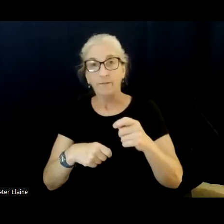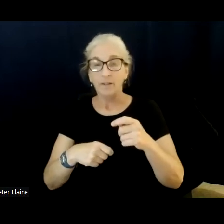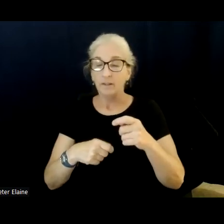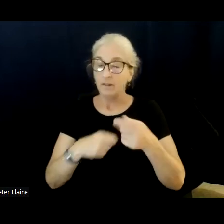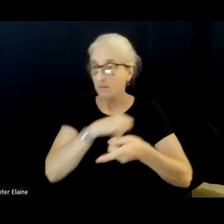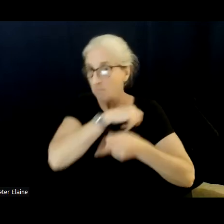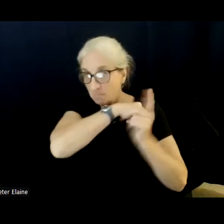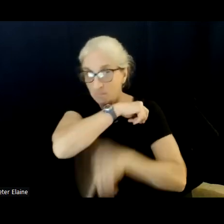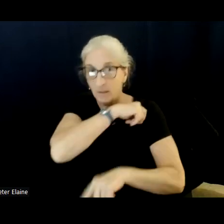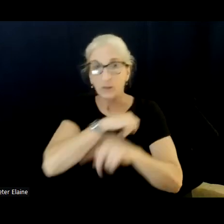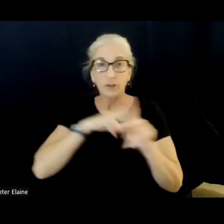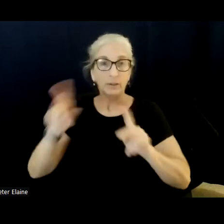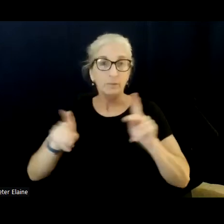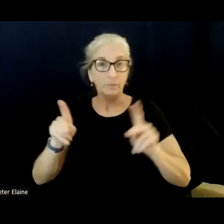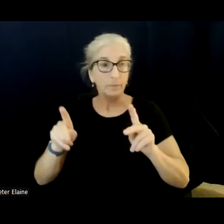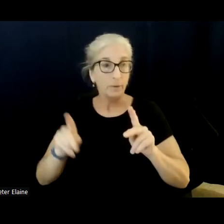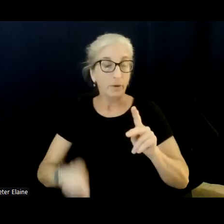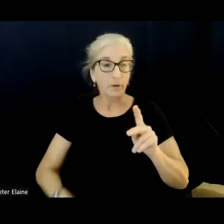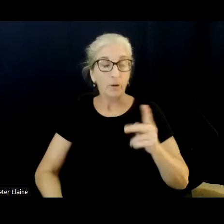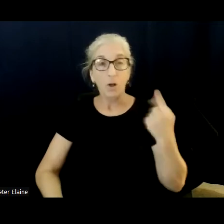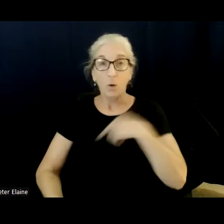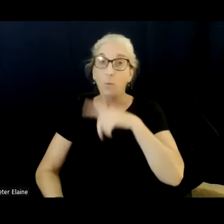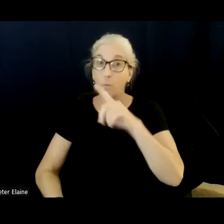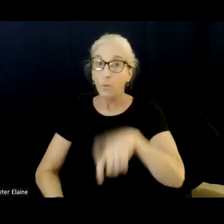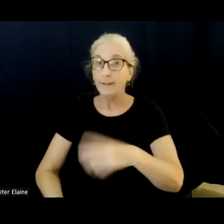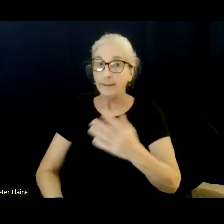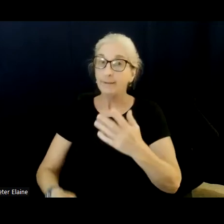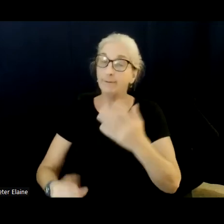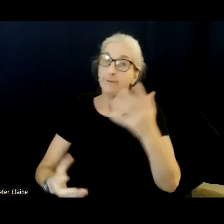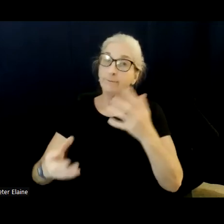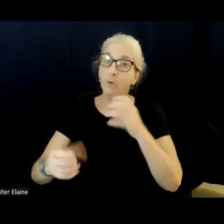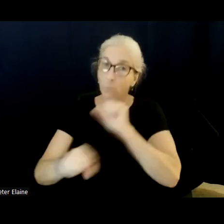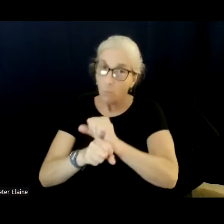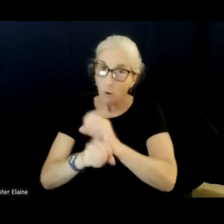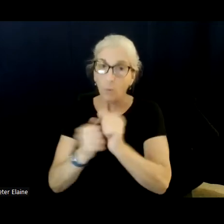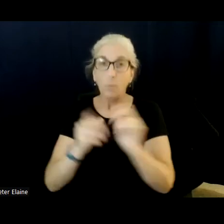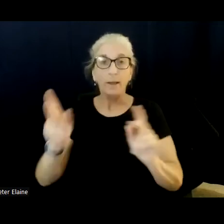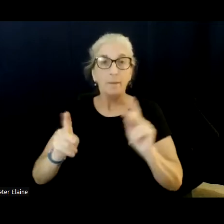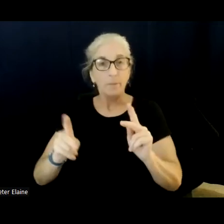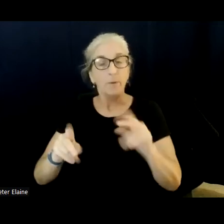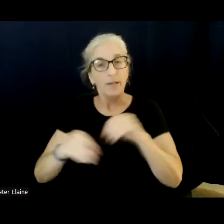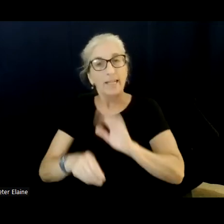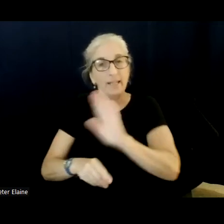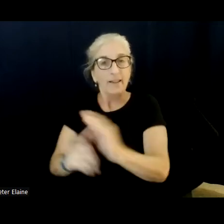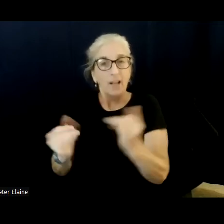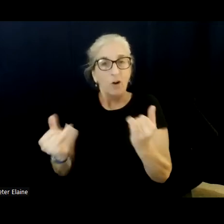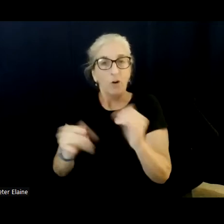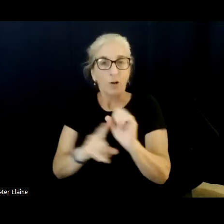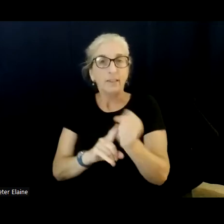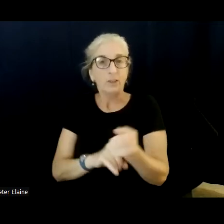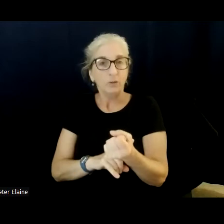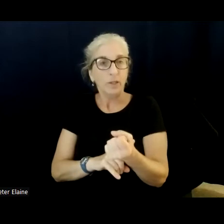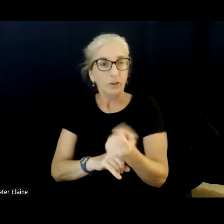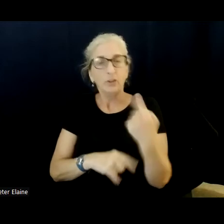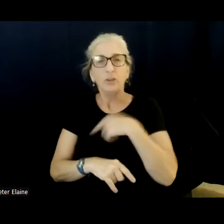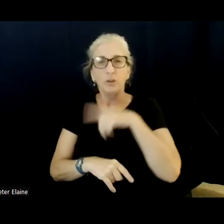uh, we need to actually, uh, meet people where they're at and, and focus on, uh, you know, uh, reviving and, and